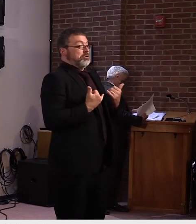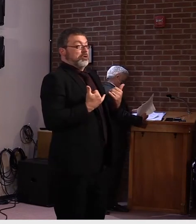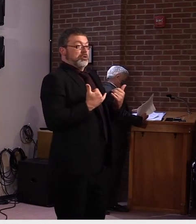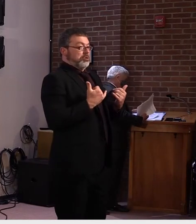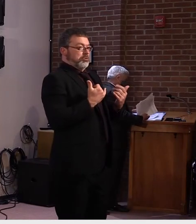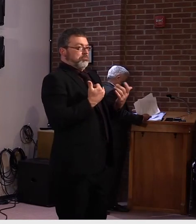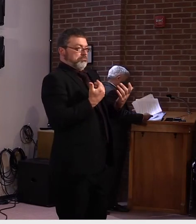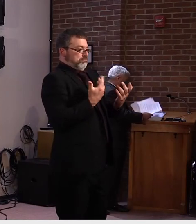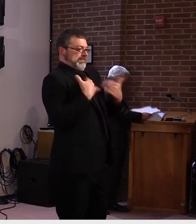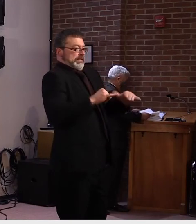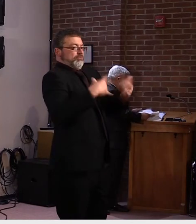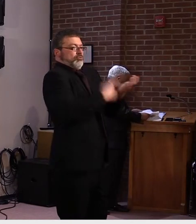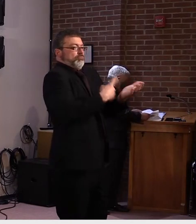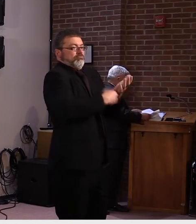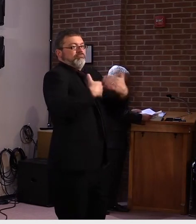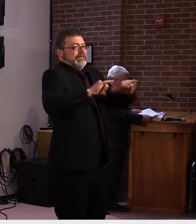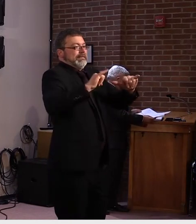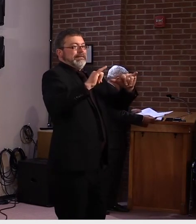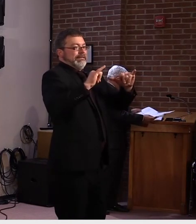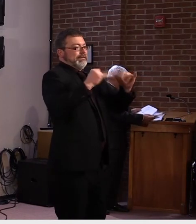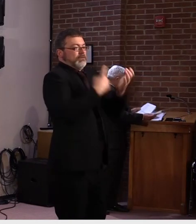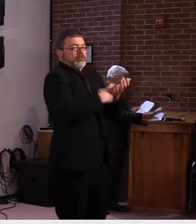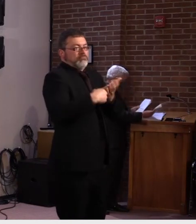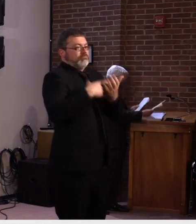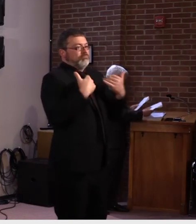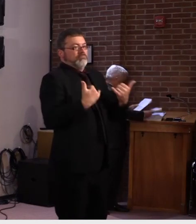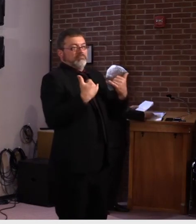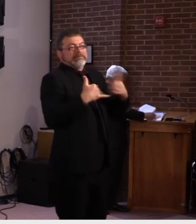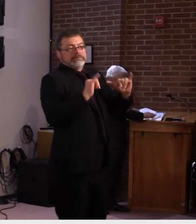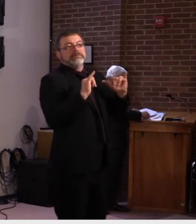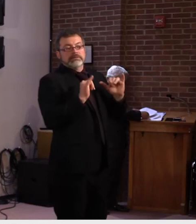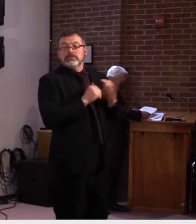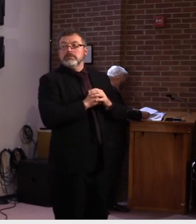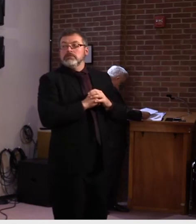at a certain level in the agency with physical education teachers.